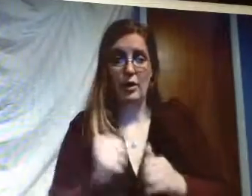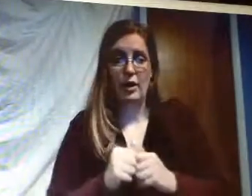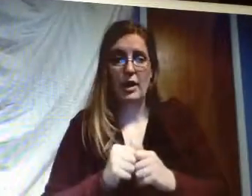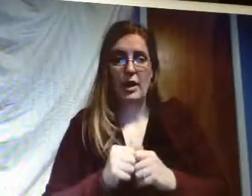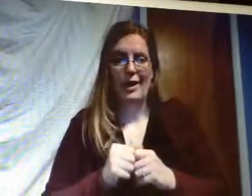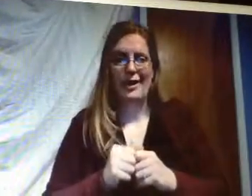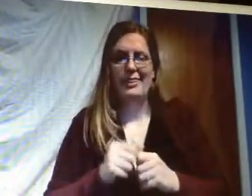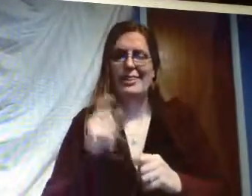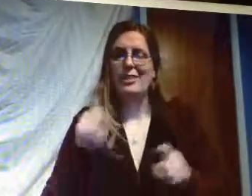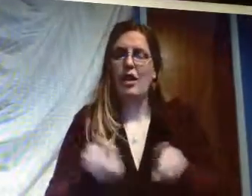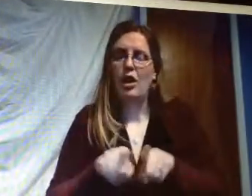under the patio